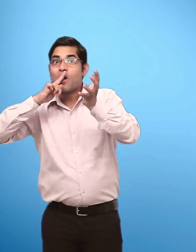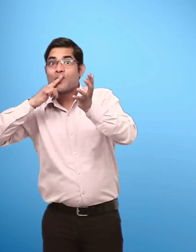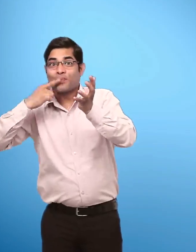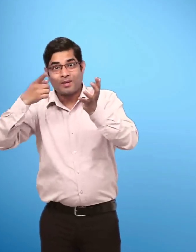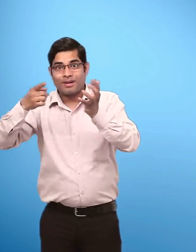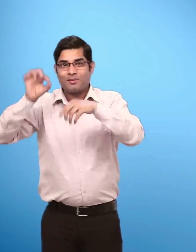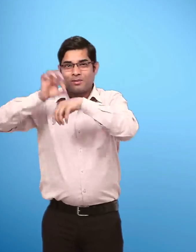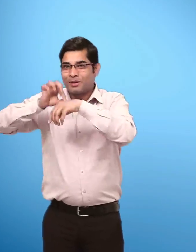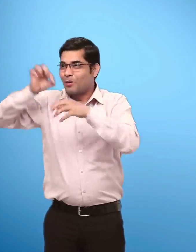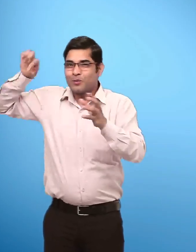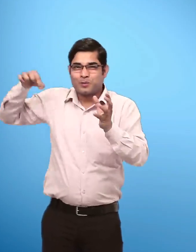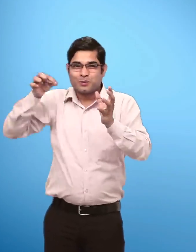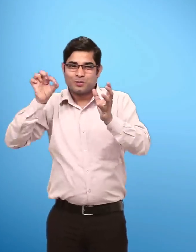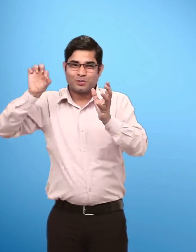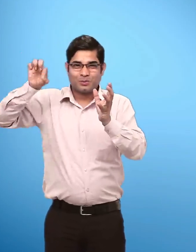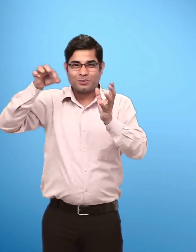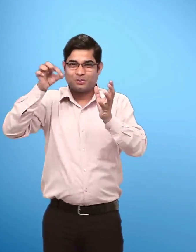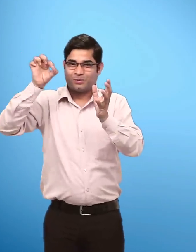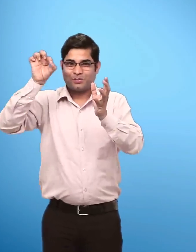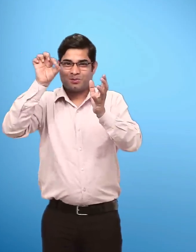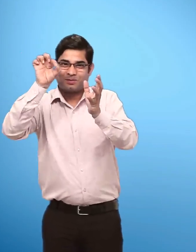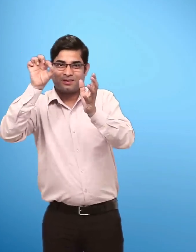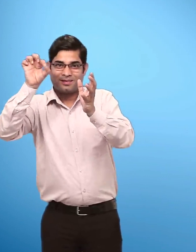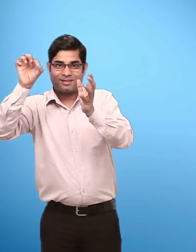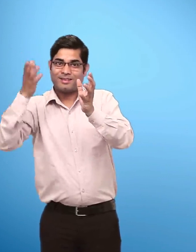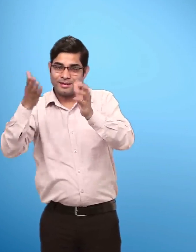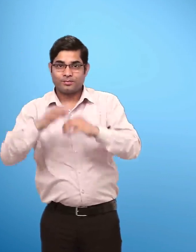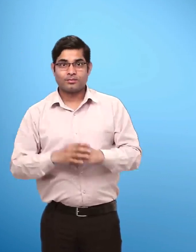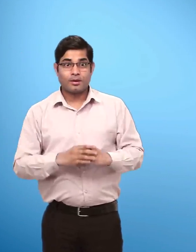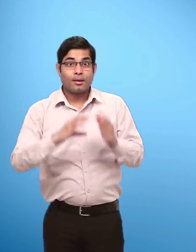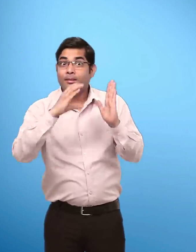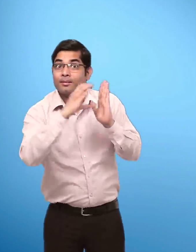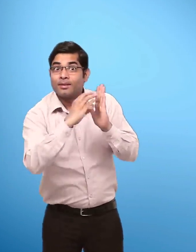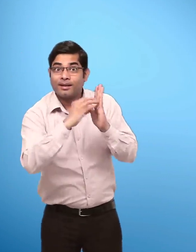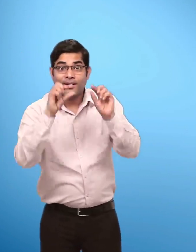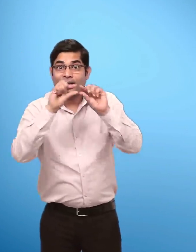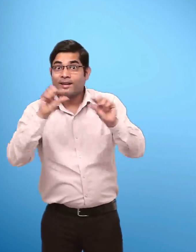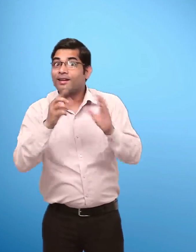Which is on the branch of a tree Text Given